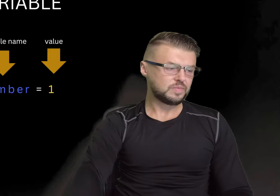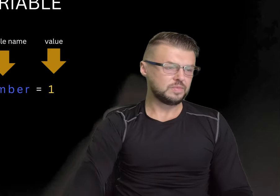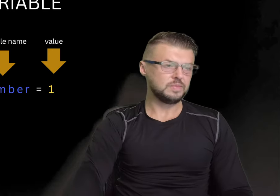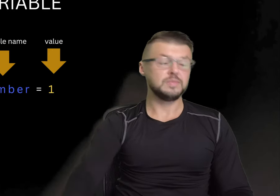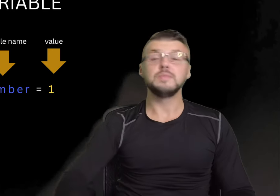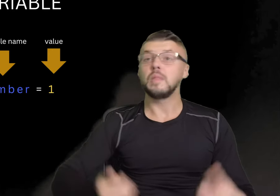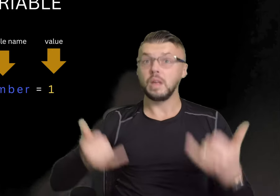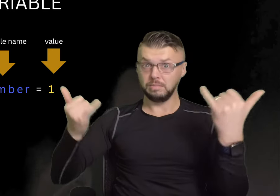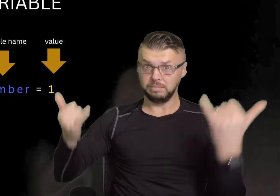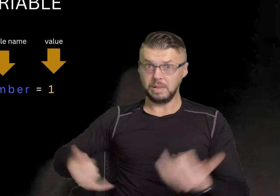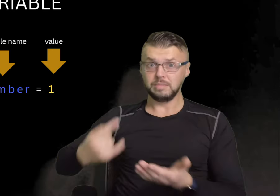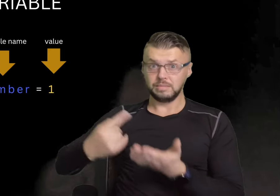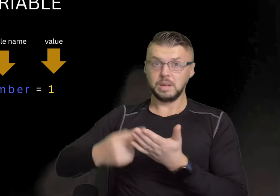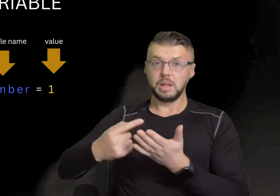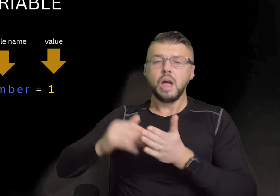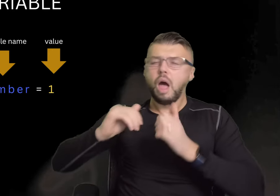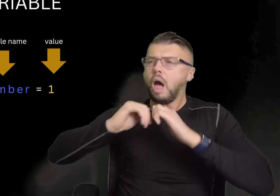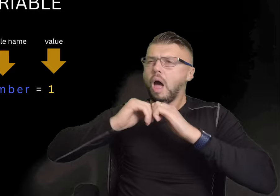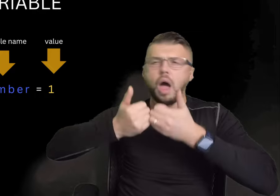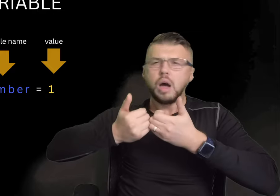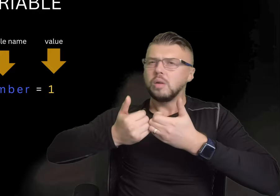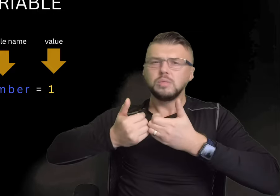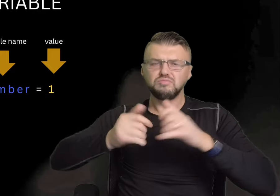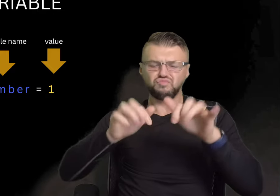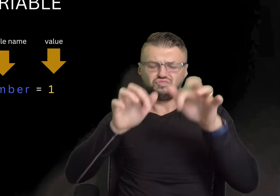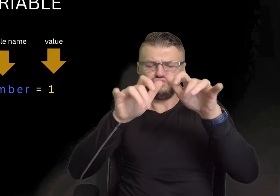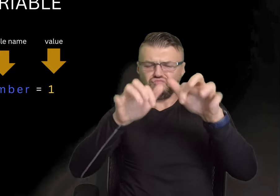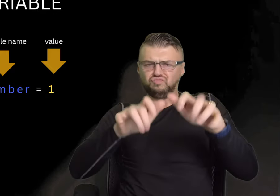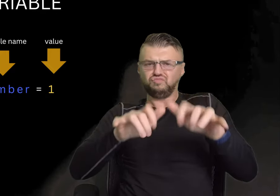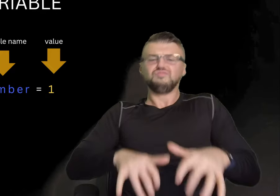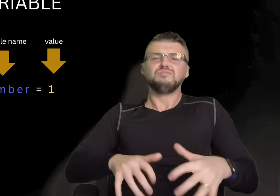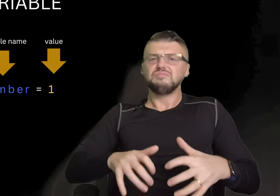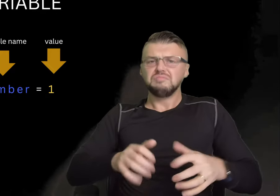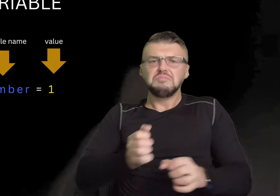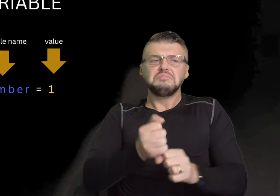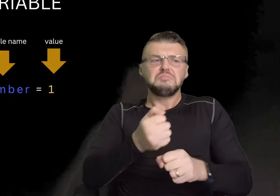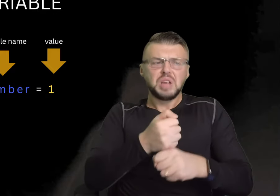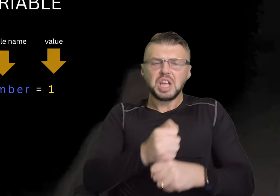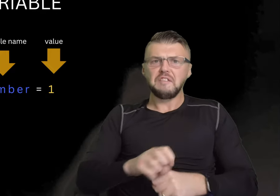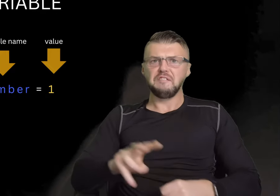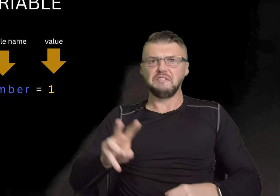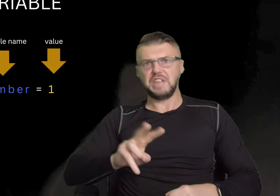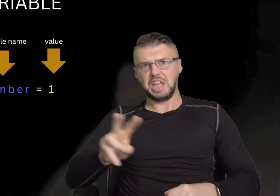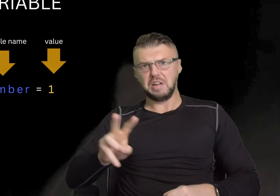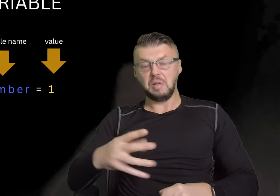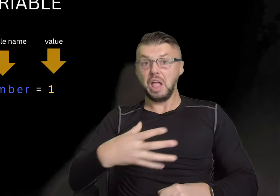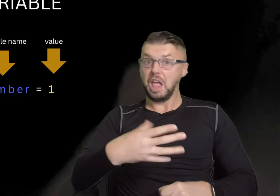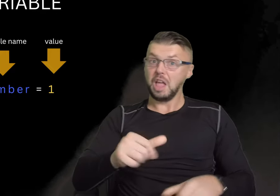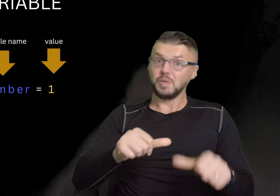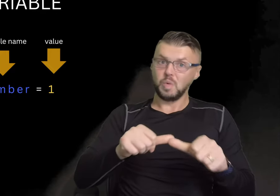Now let's talk about how we actually create a variable in constant.